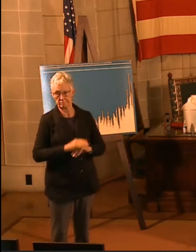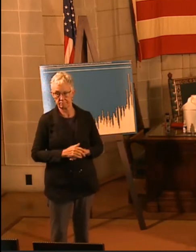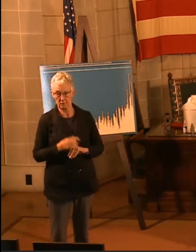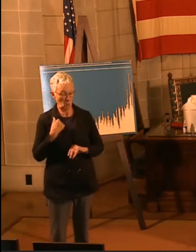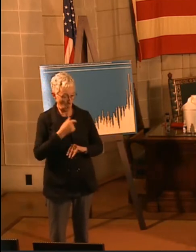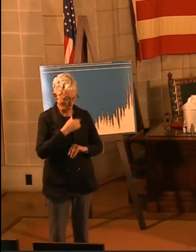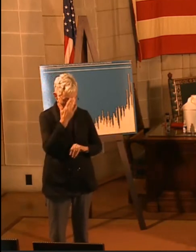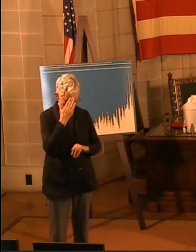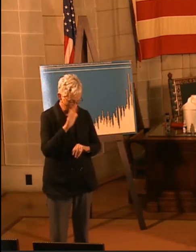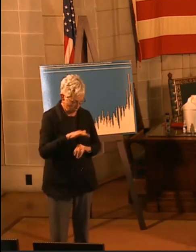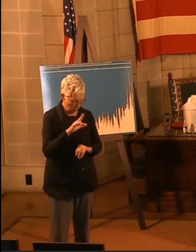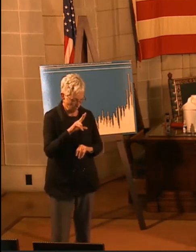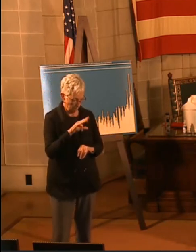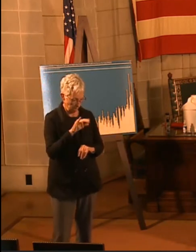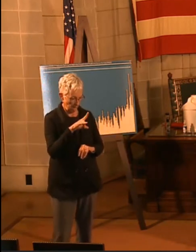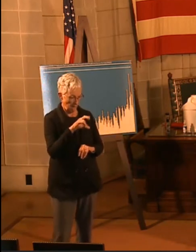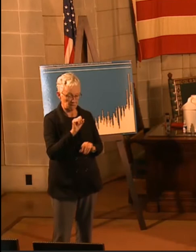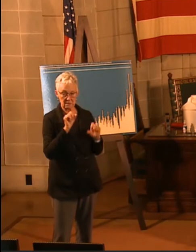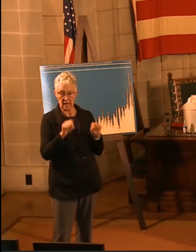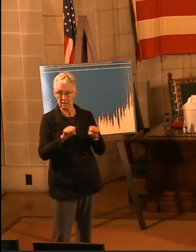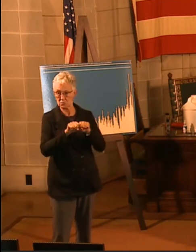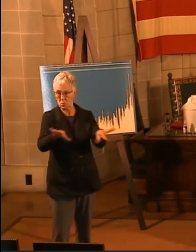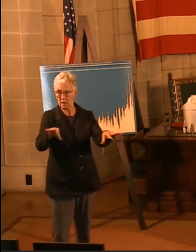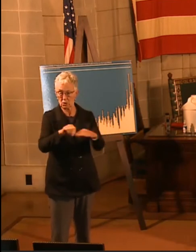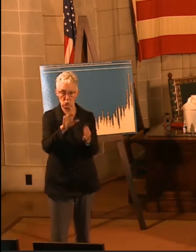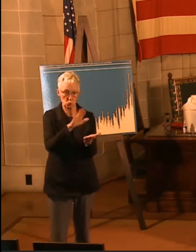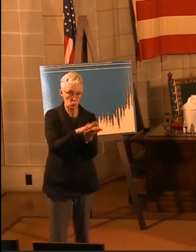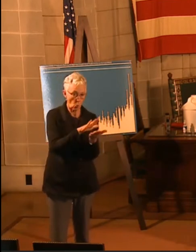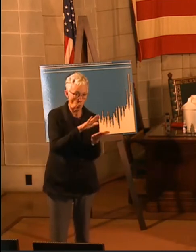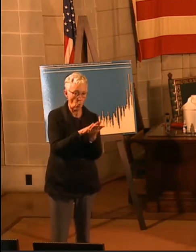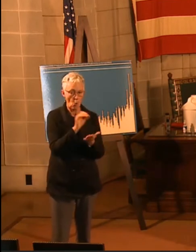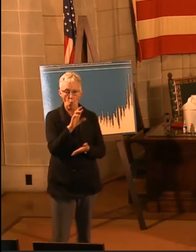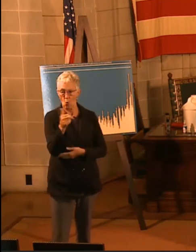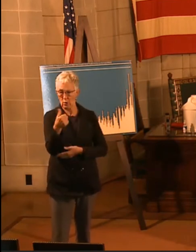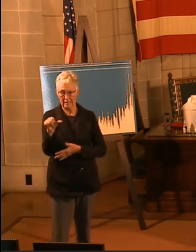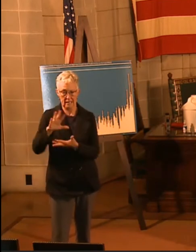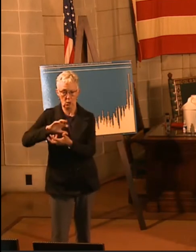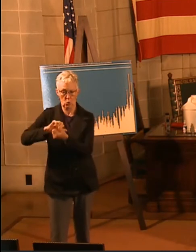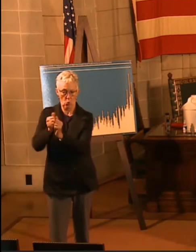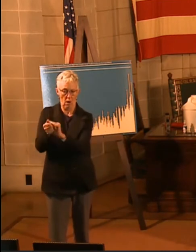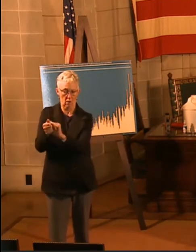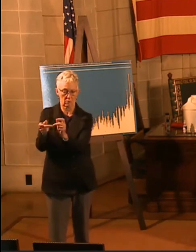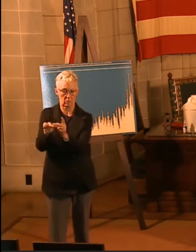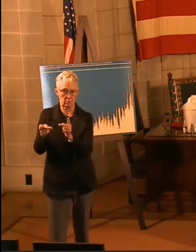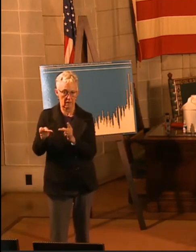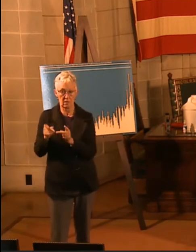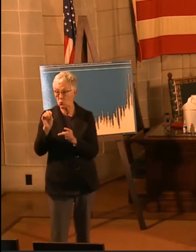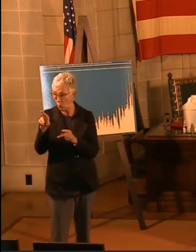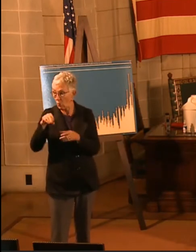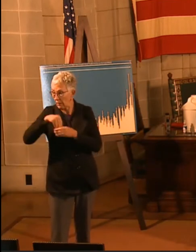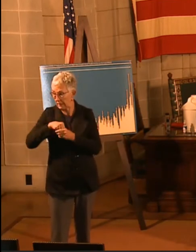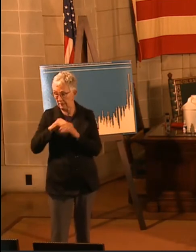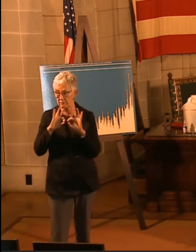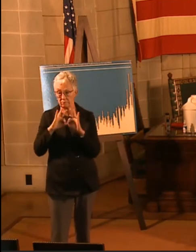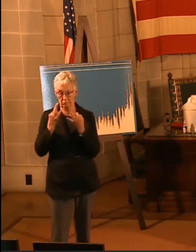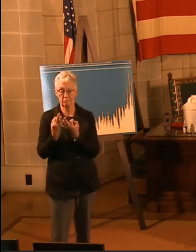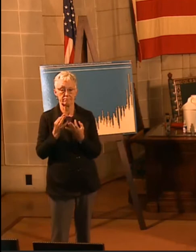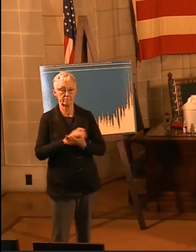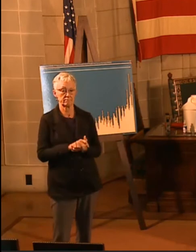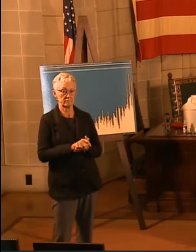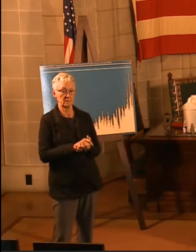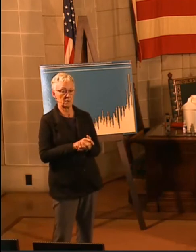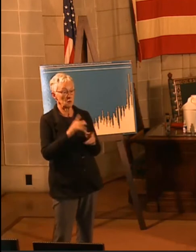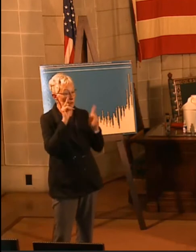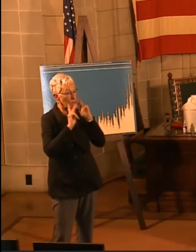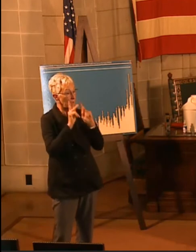other crowded situations or even in families. And because people don't develop symptoms, they never realize they're sick, they don't go and